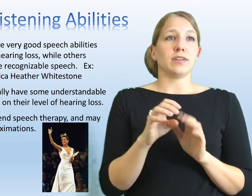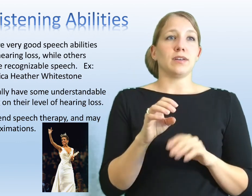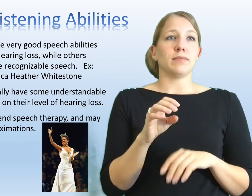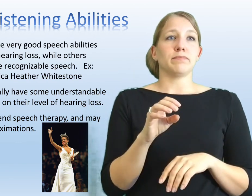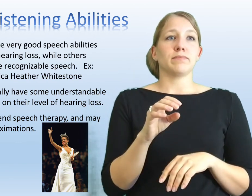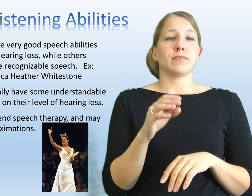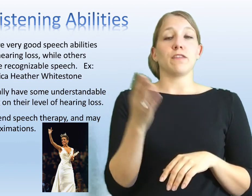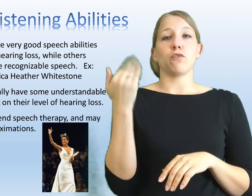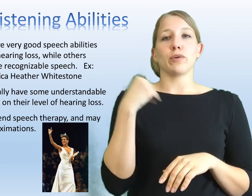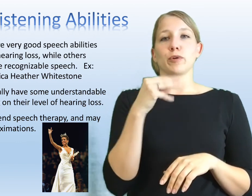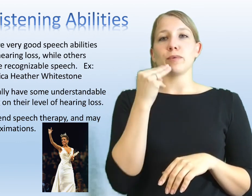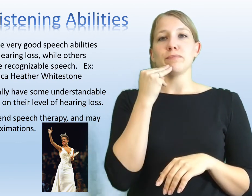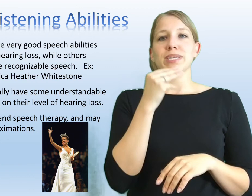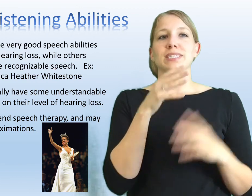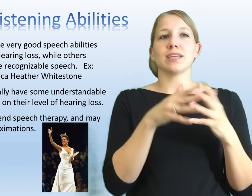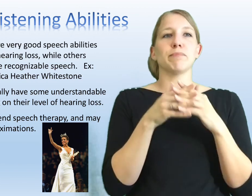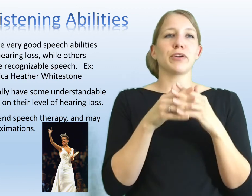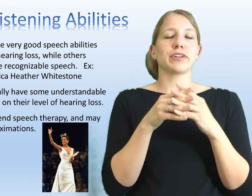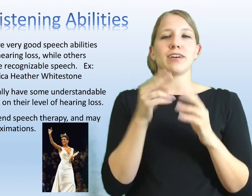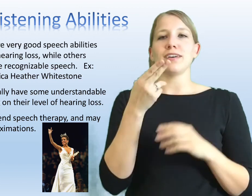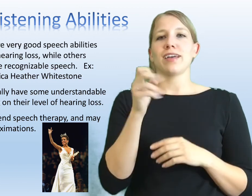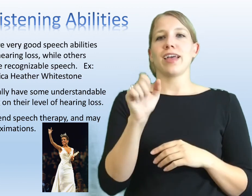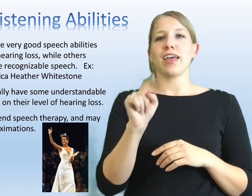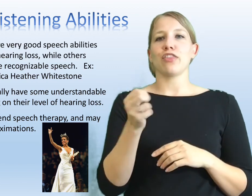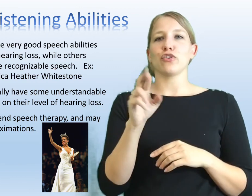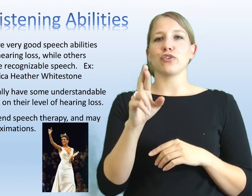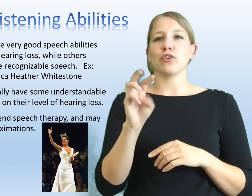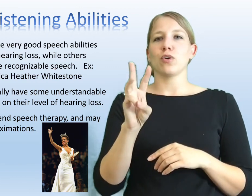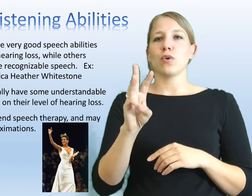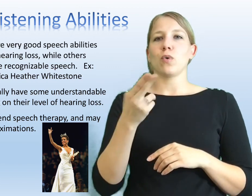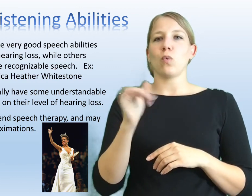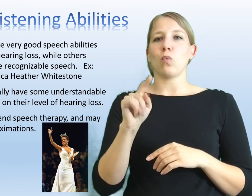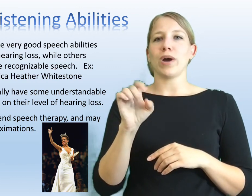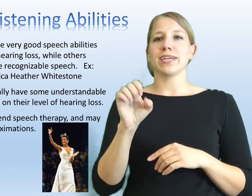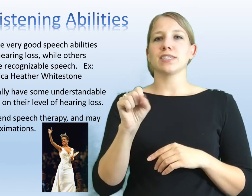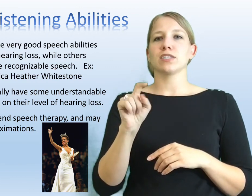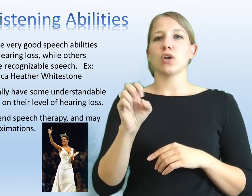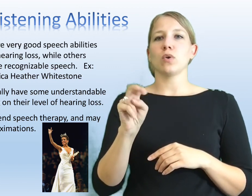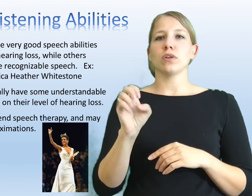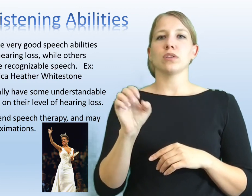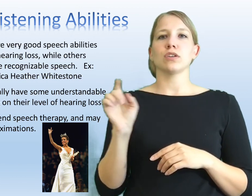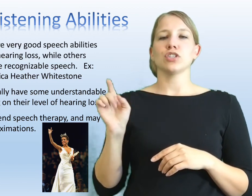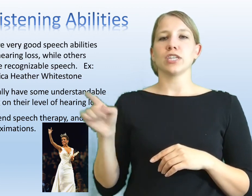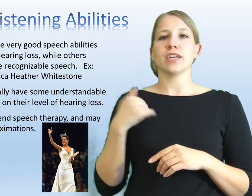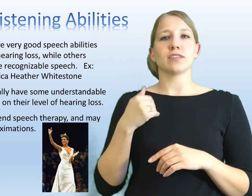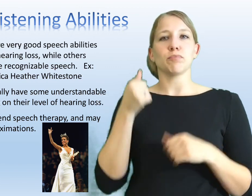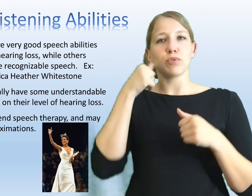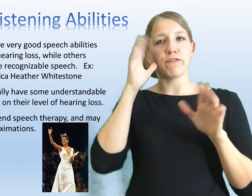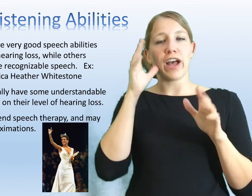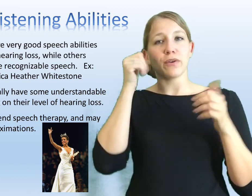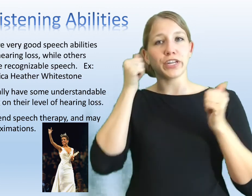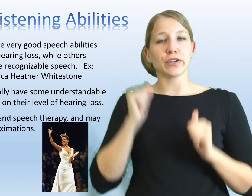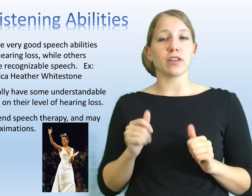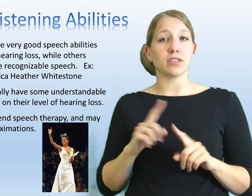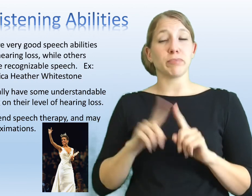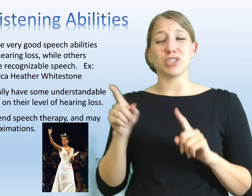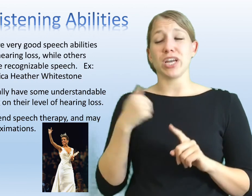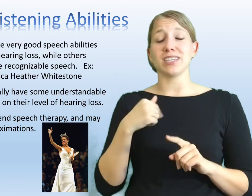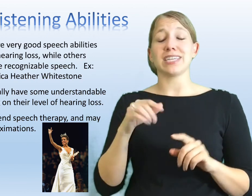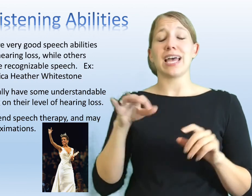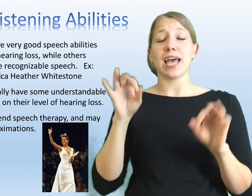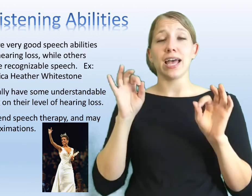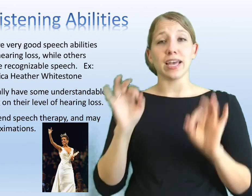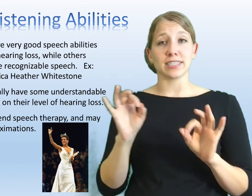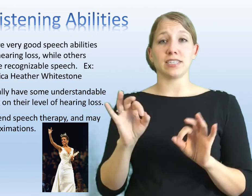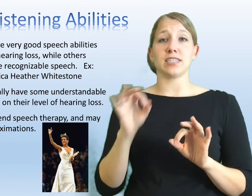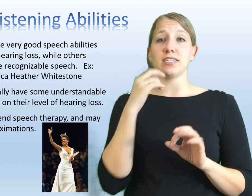is the former Miss America, Heather Whitestone. She has a profound hearing loss, but